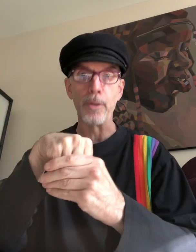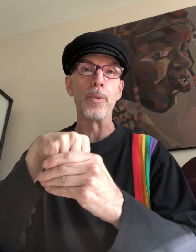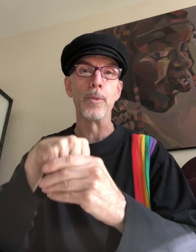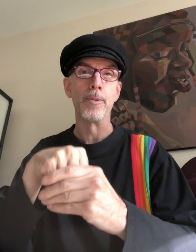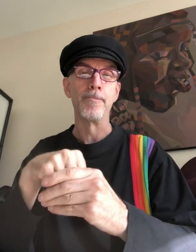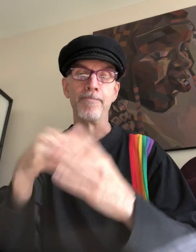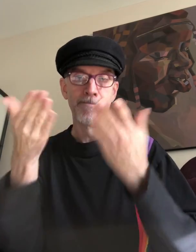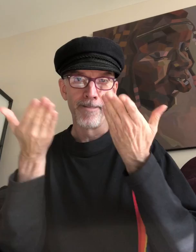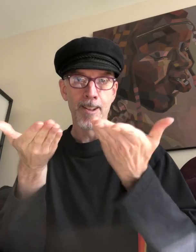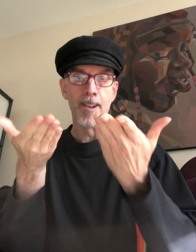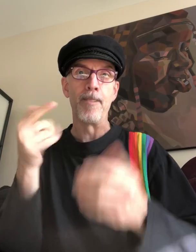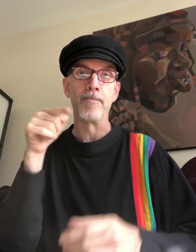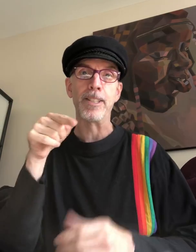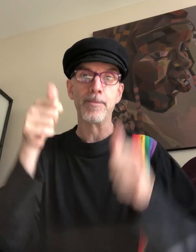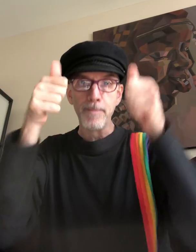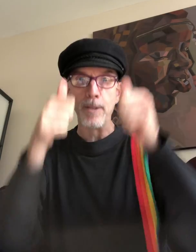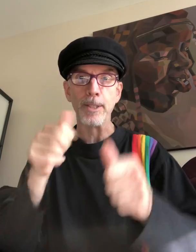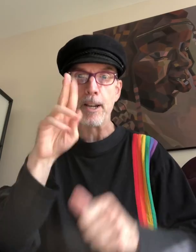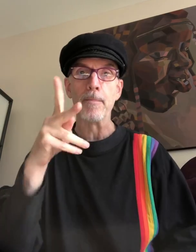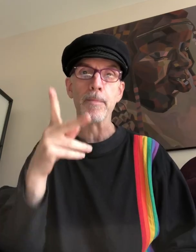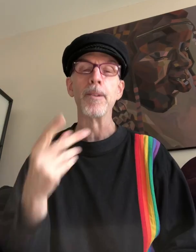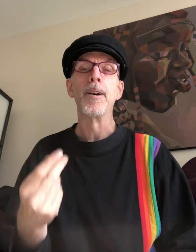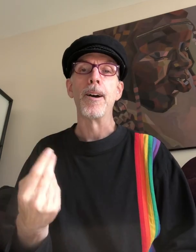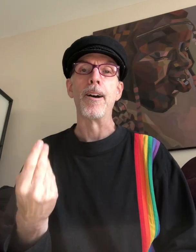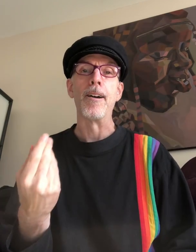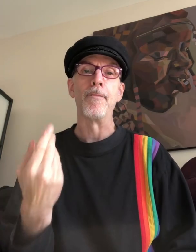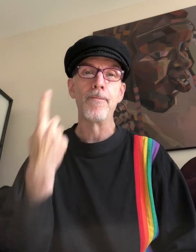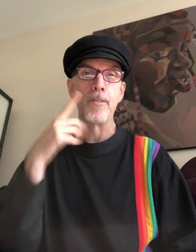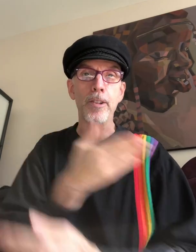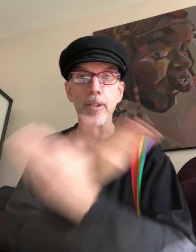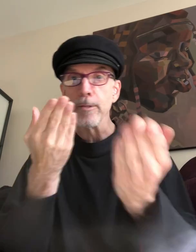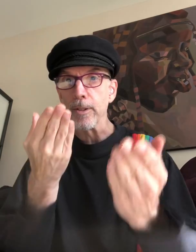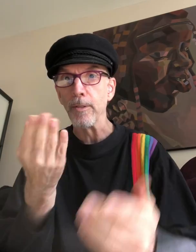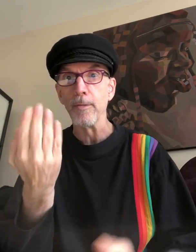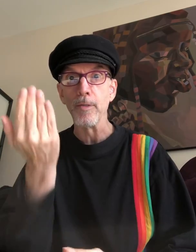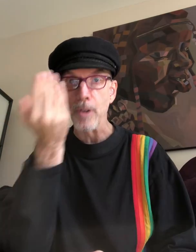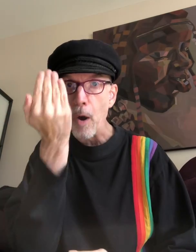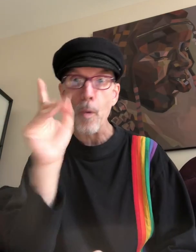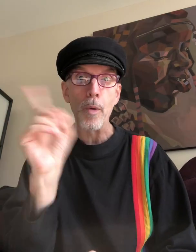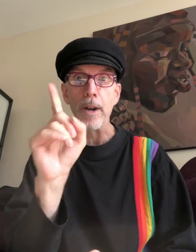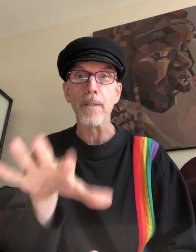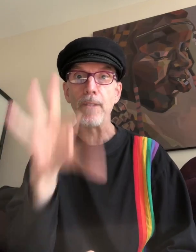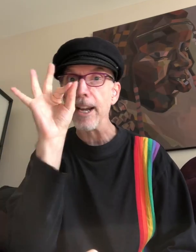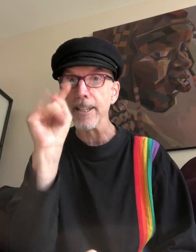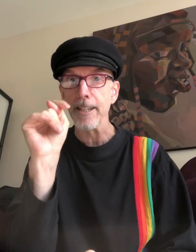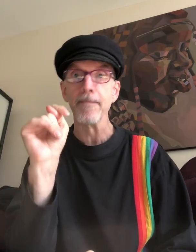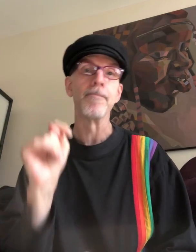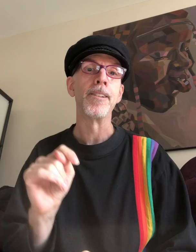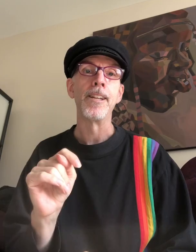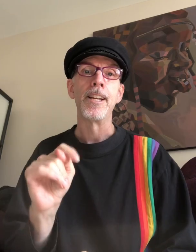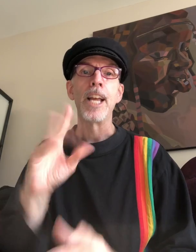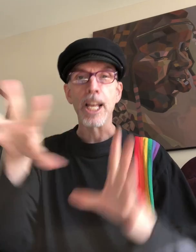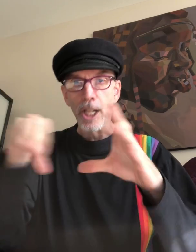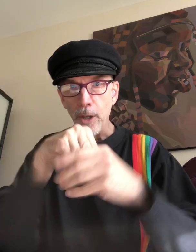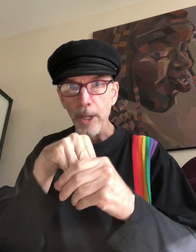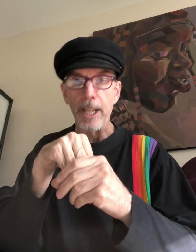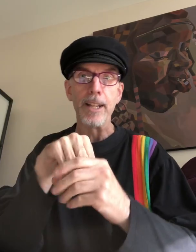this post up for you to know where to find it. Including